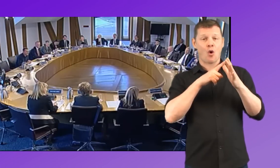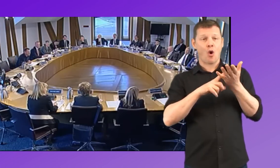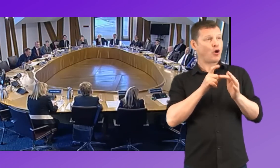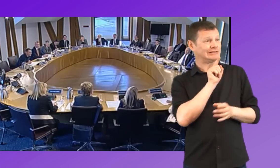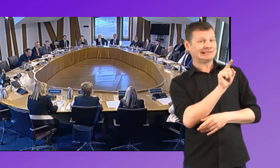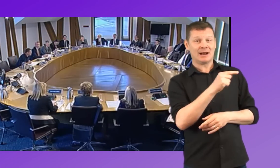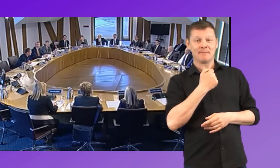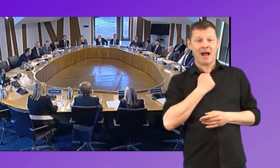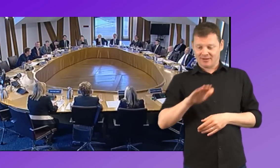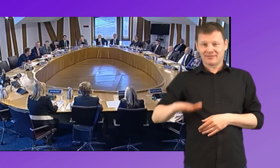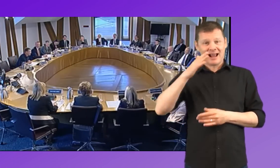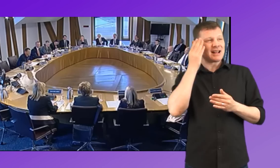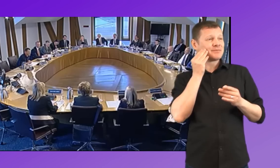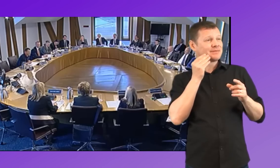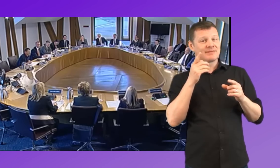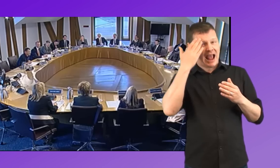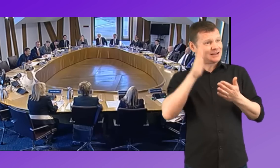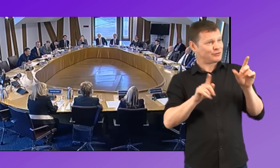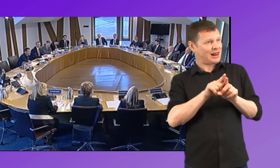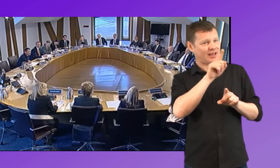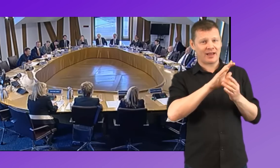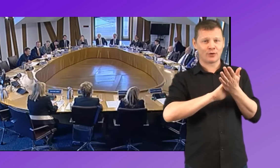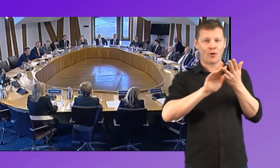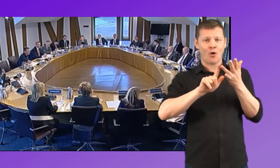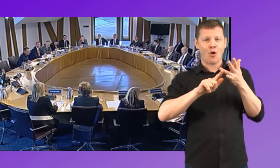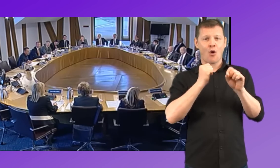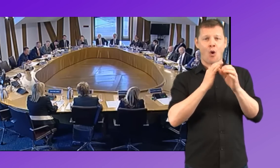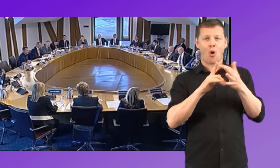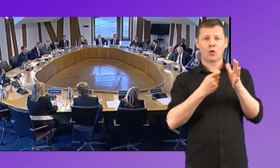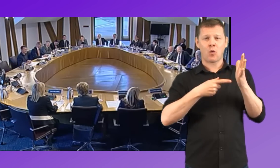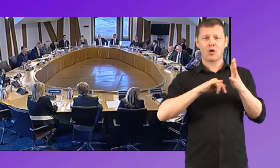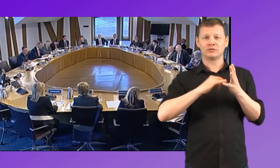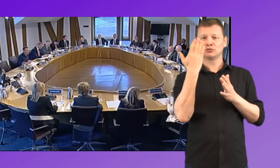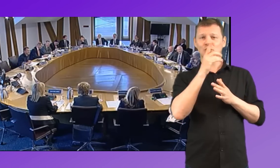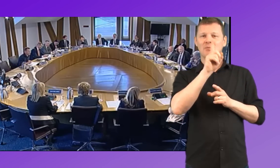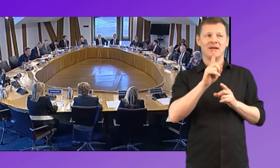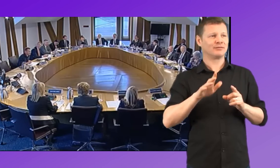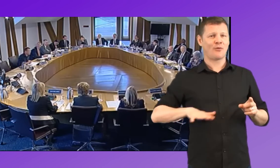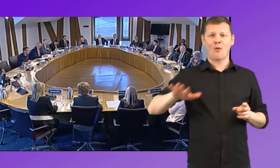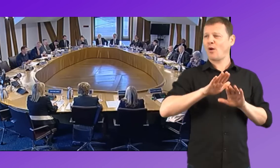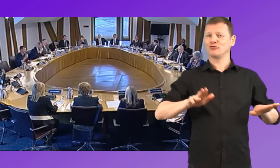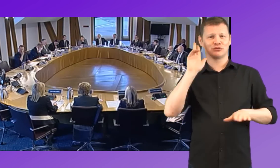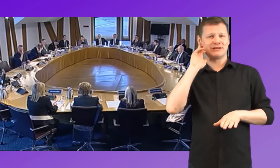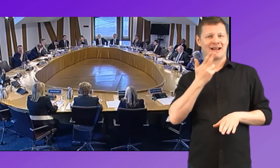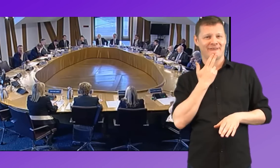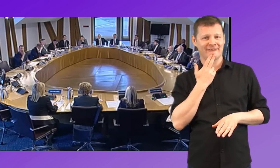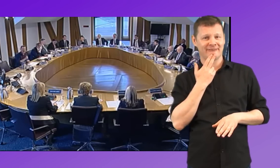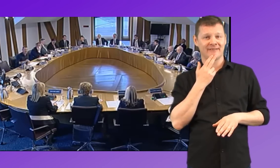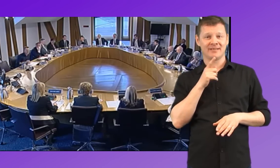That's what my experience was like, yeah. That's what my school was like, being at Hogwarts. Yeah, except we were all deaf. But still